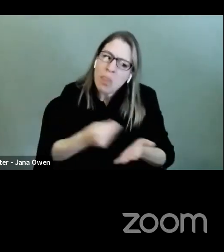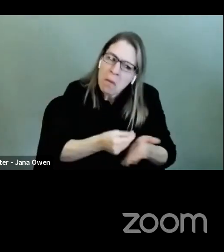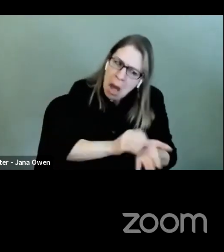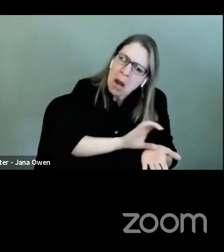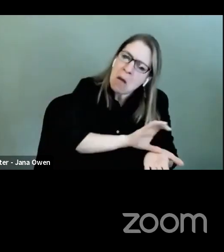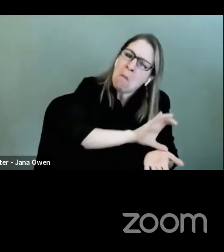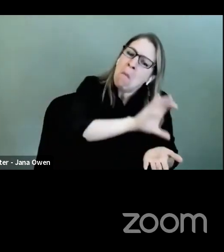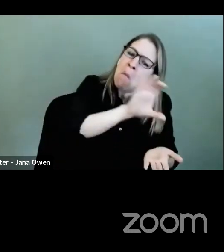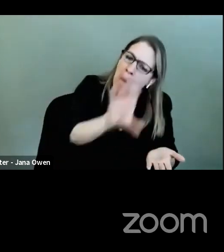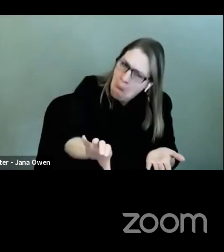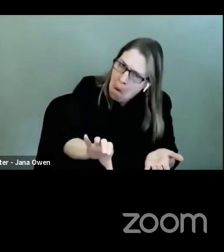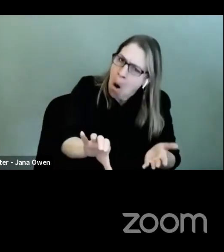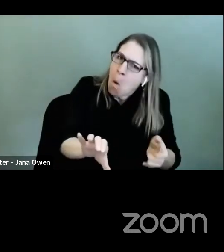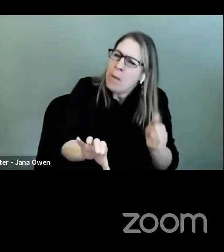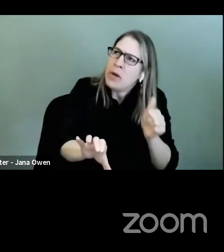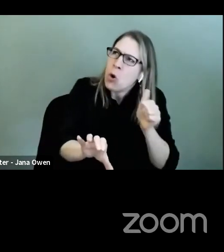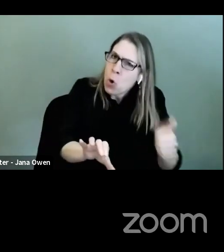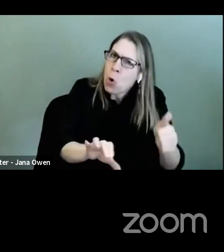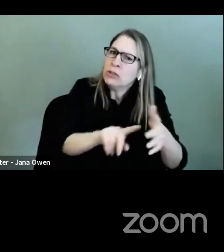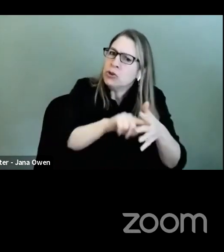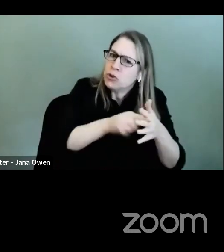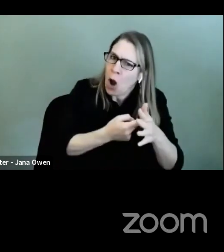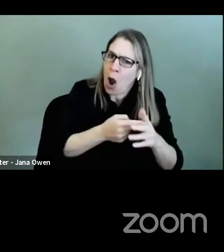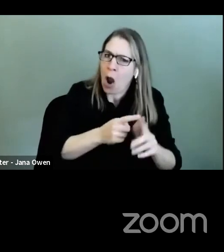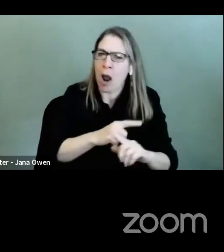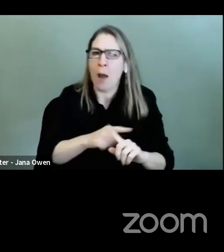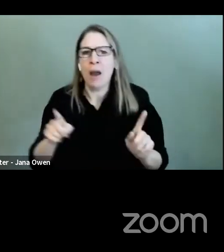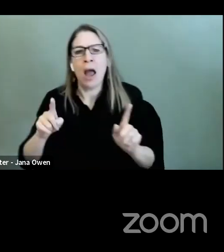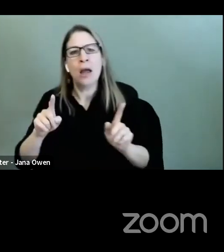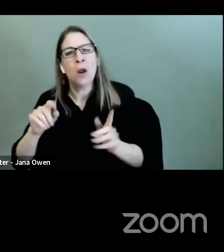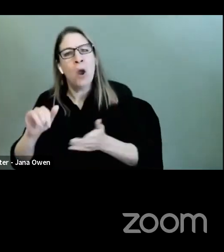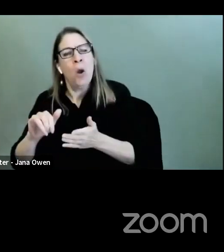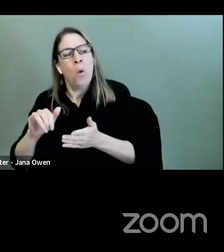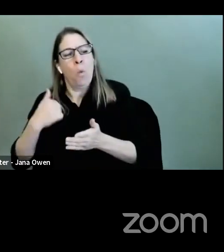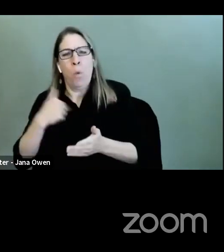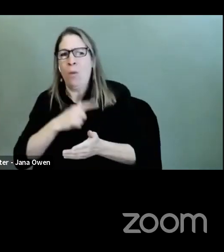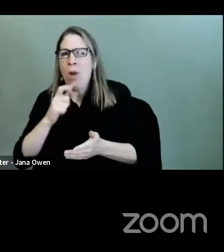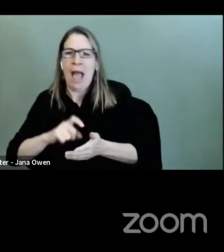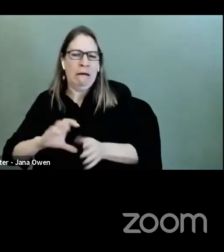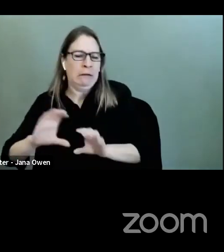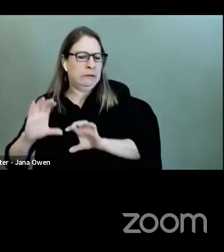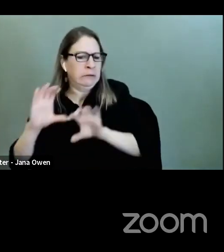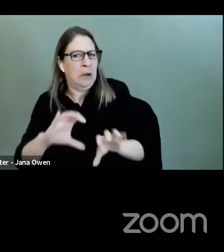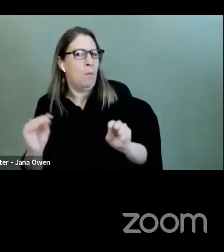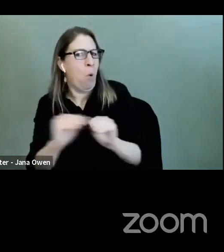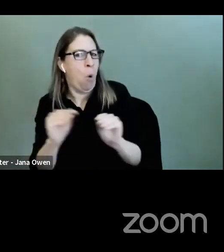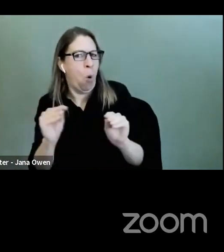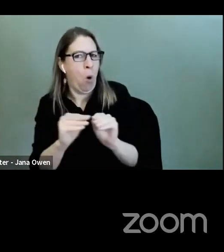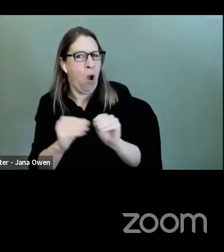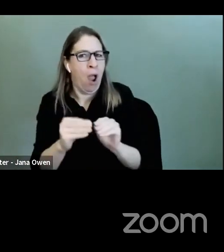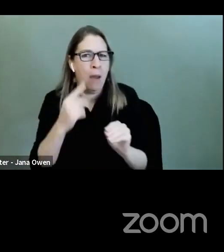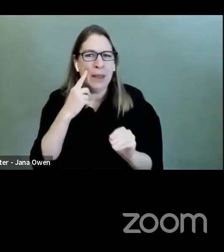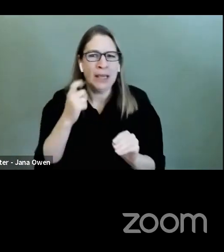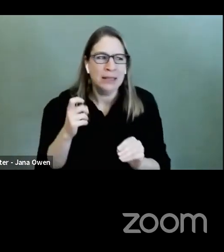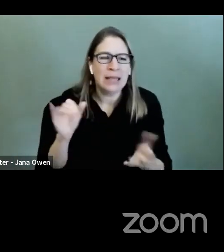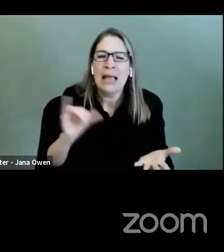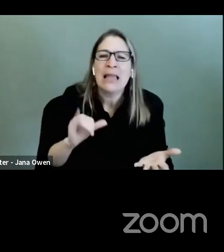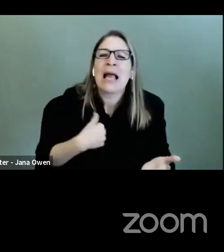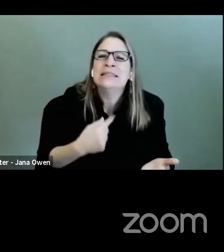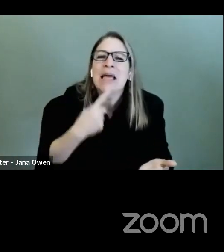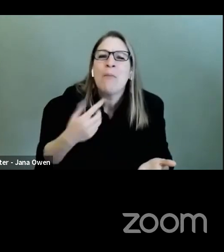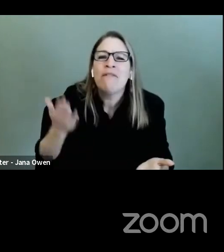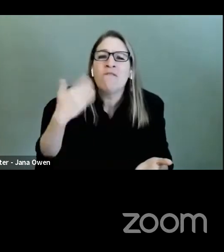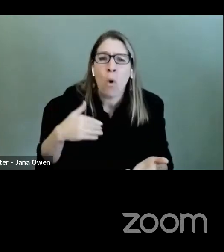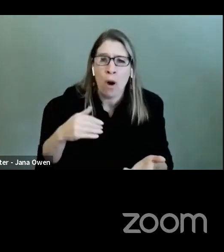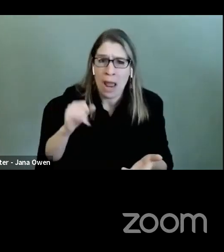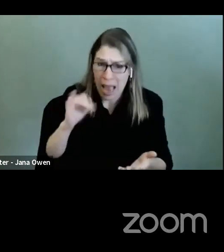Because like I said, if you fund half a bridge, you can't just build half a bridge. You're just not really going to get the bridge. And so we need to fully